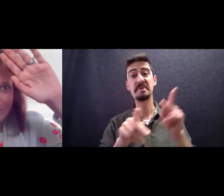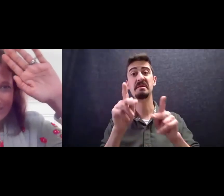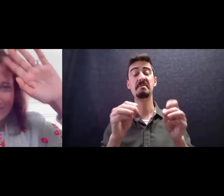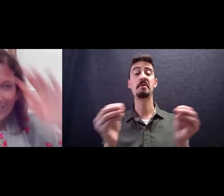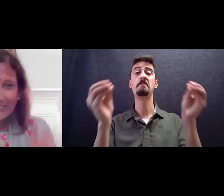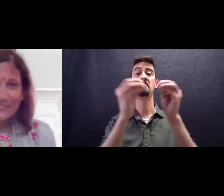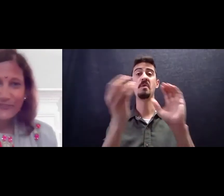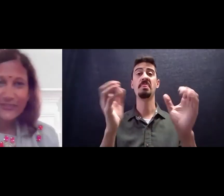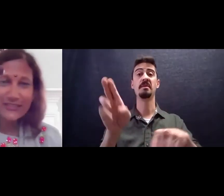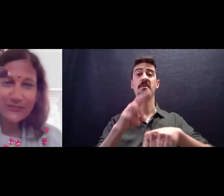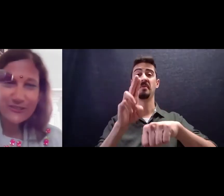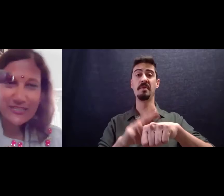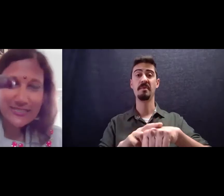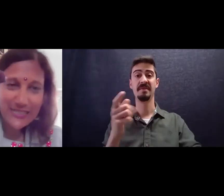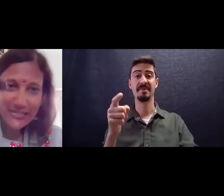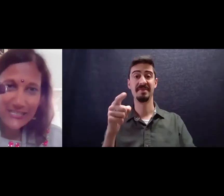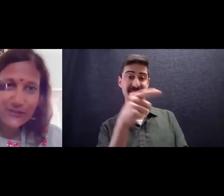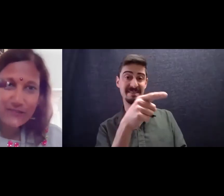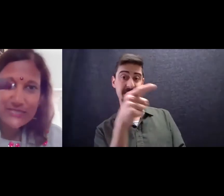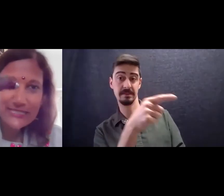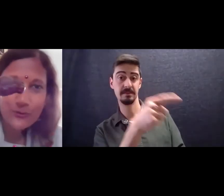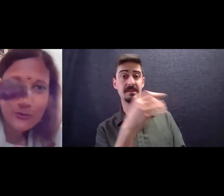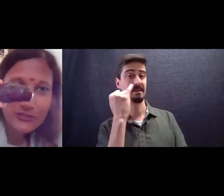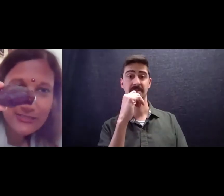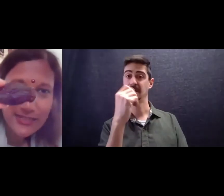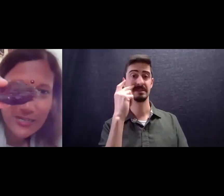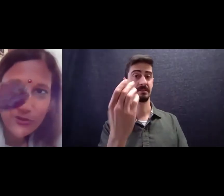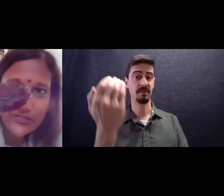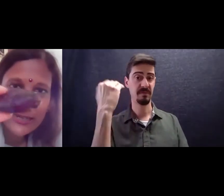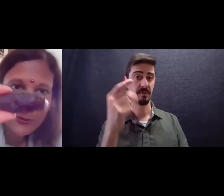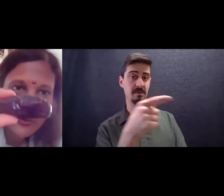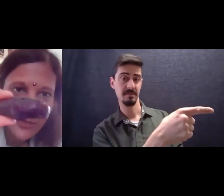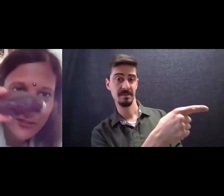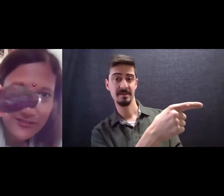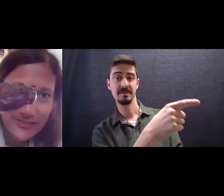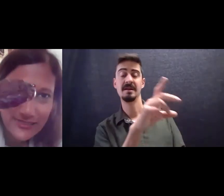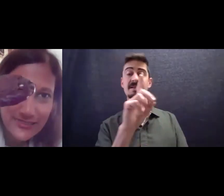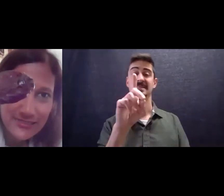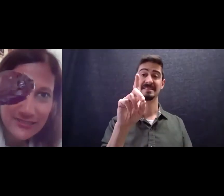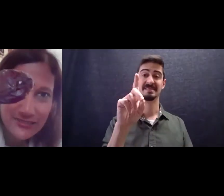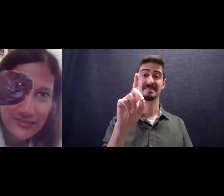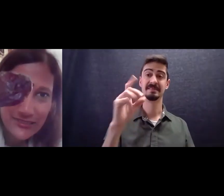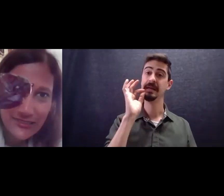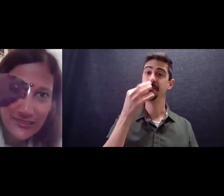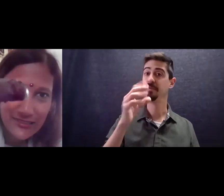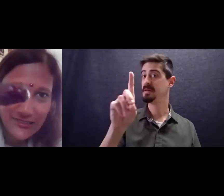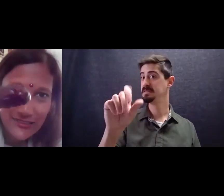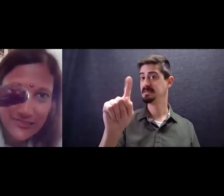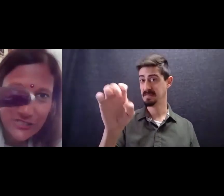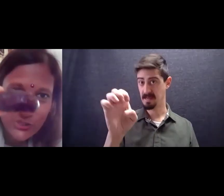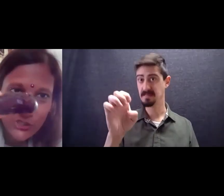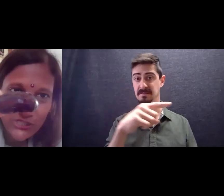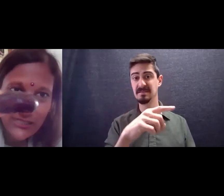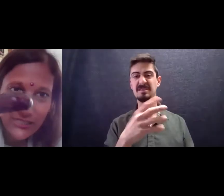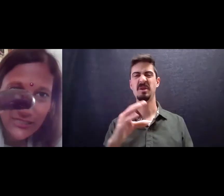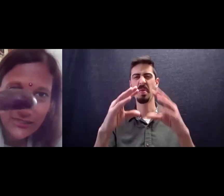actually. So this is, in case you haven't seen what one looks like, I brought a date with me. It looks like this, and it's